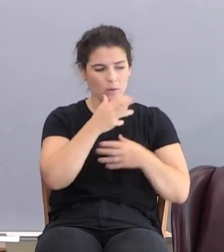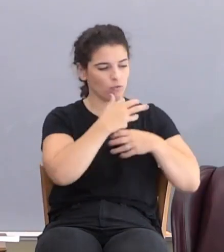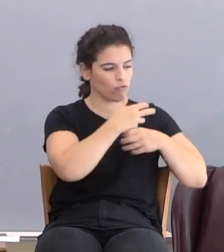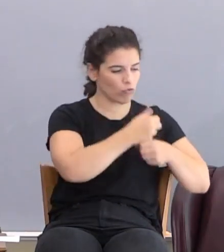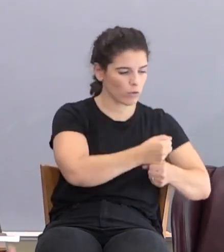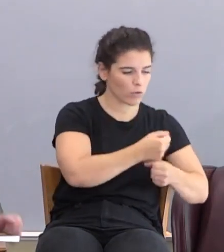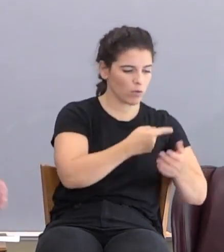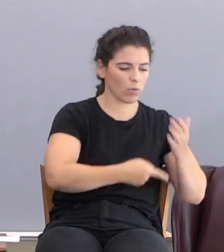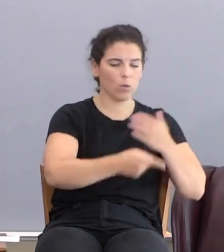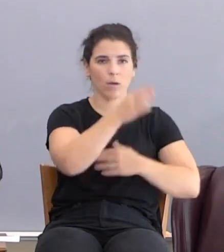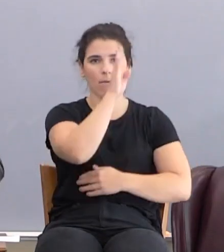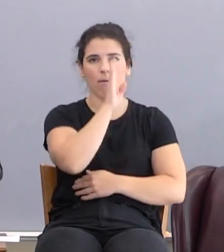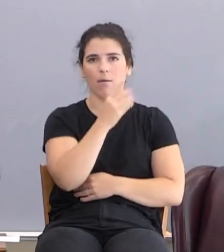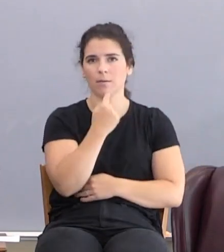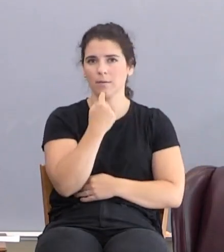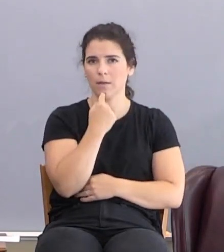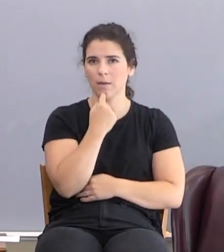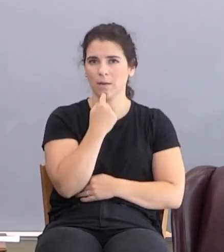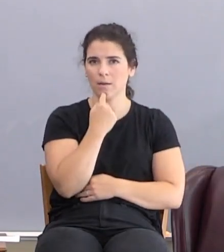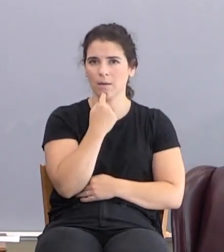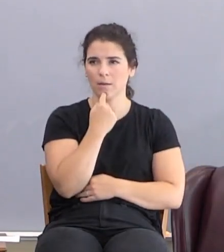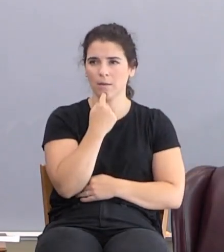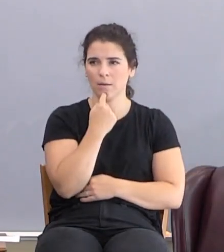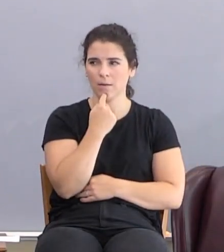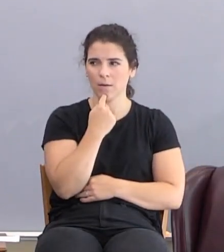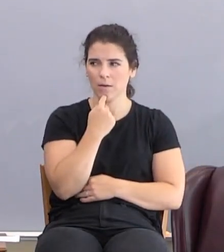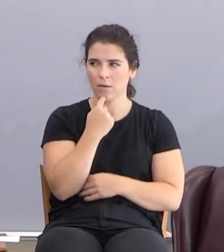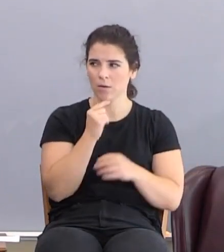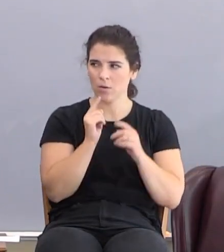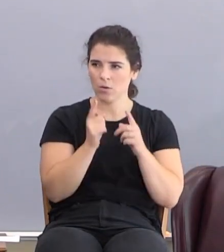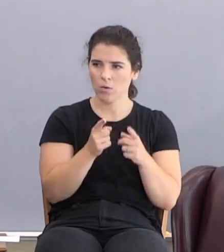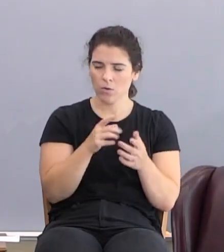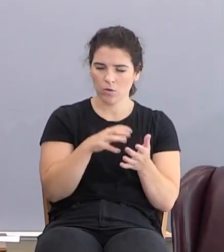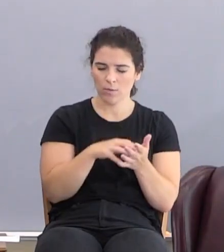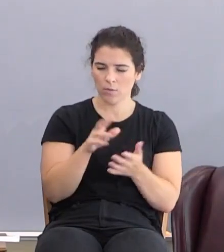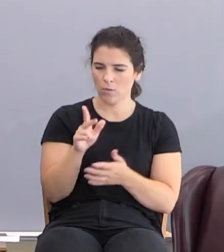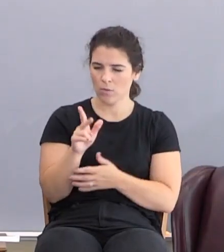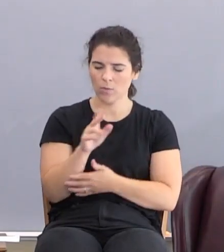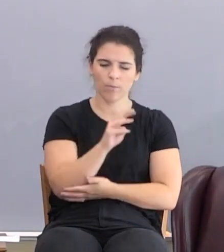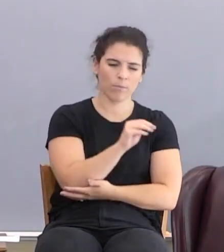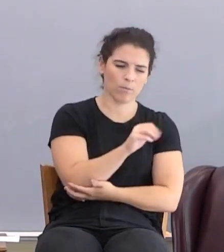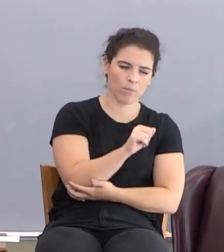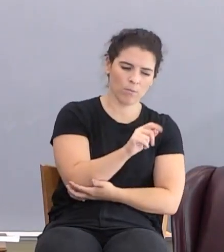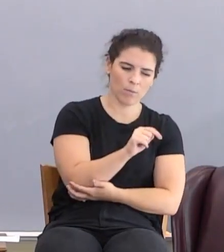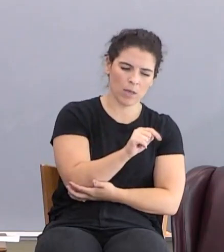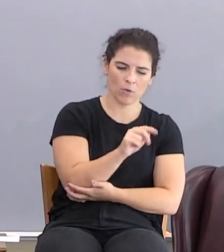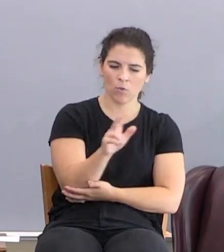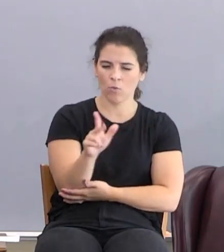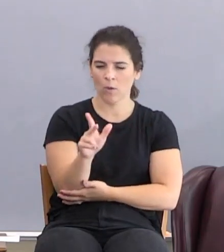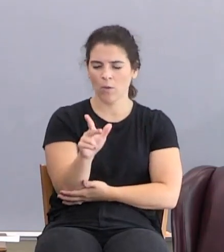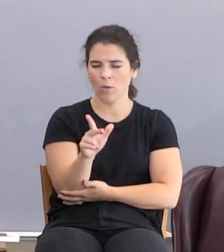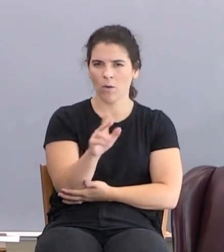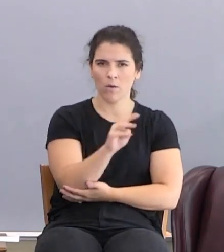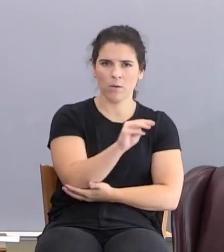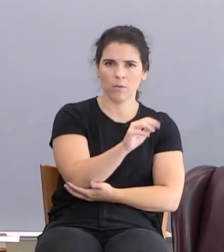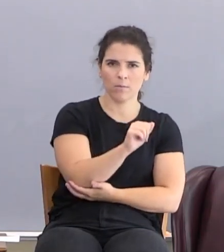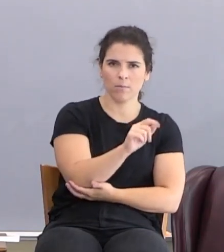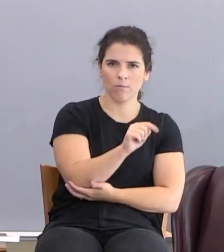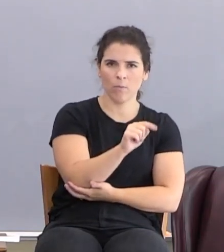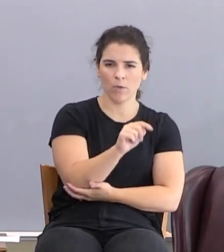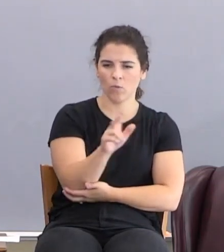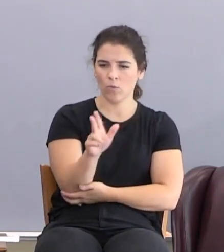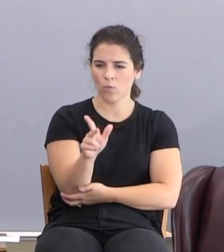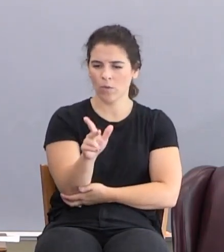said. And that, you're in Matthew, look at chapter 23. Just look back, look back at what this, what this means. You remember,